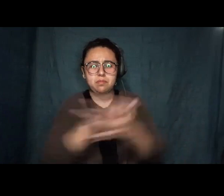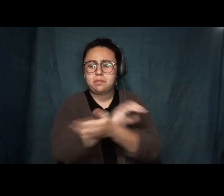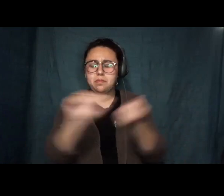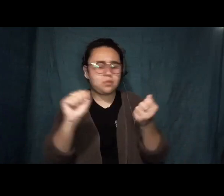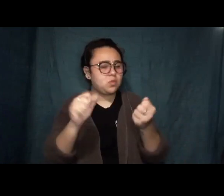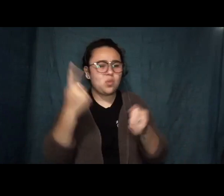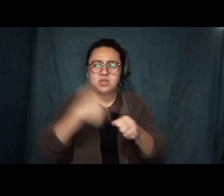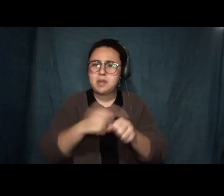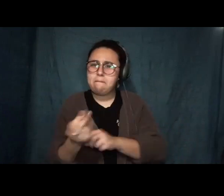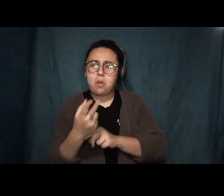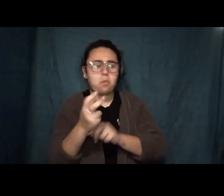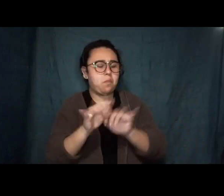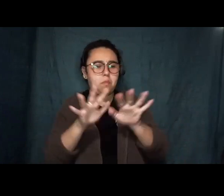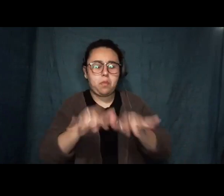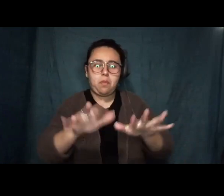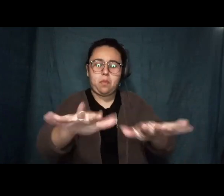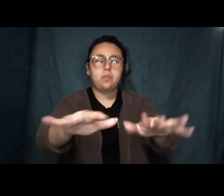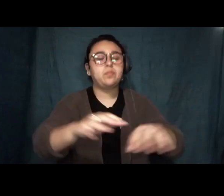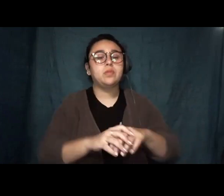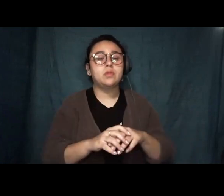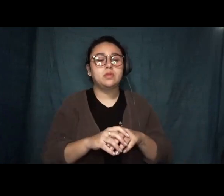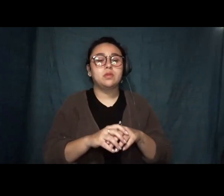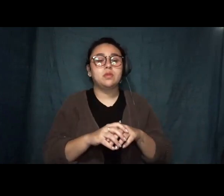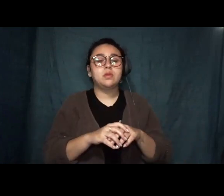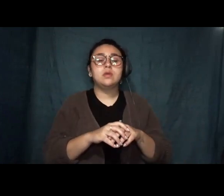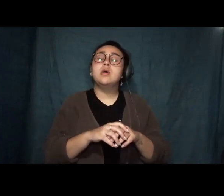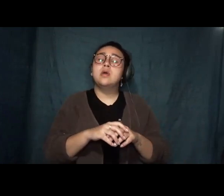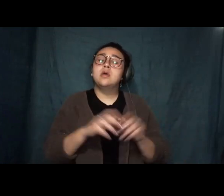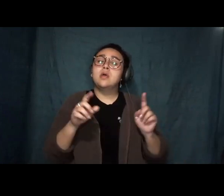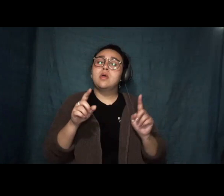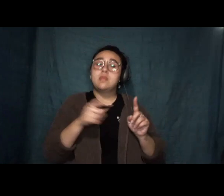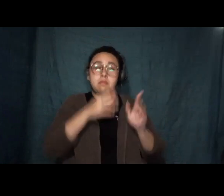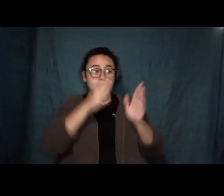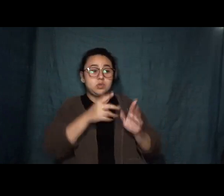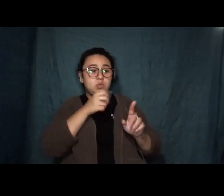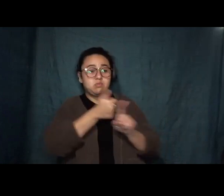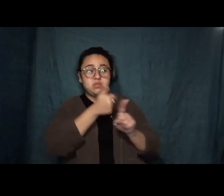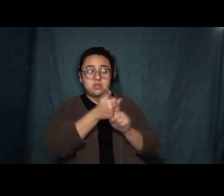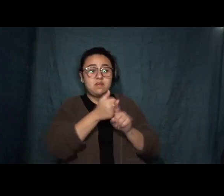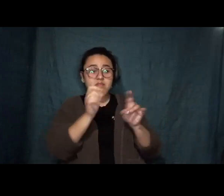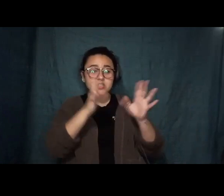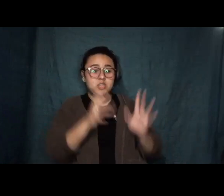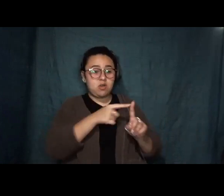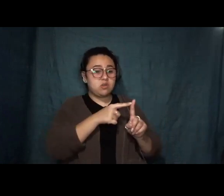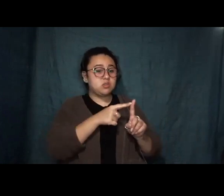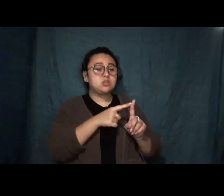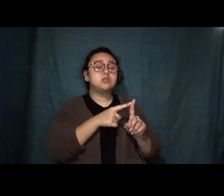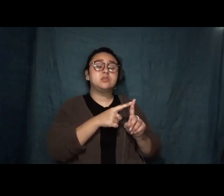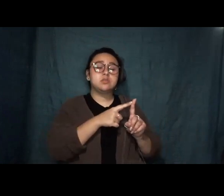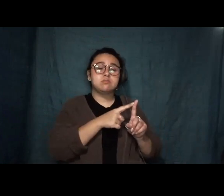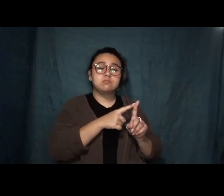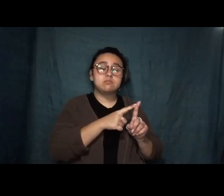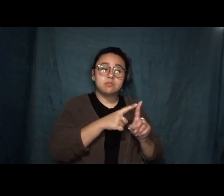was the target, the alleged terrorists though also the ones without a bomb to let fly bald faced.